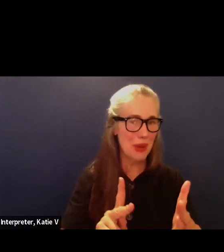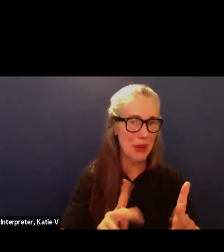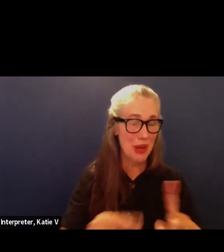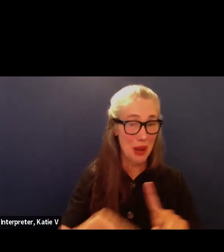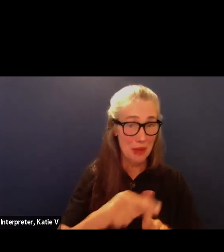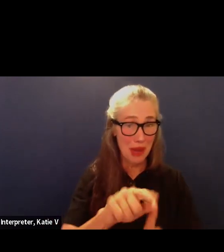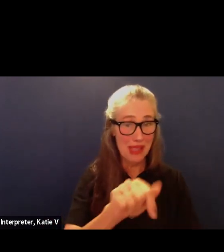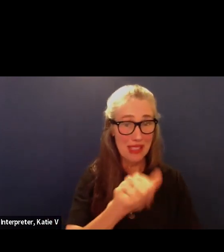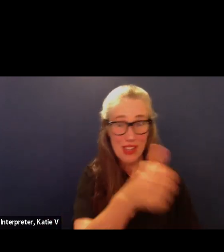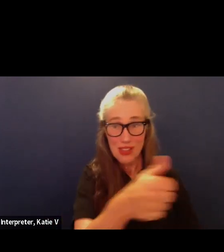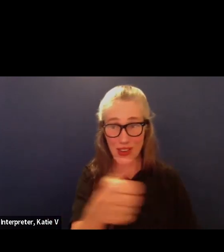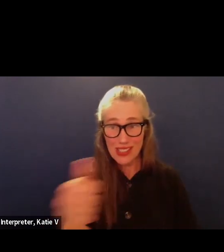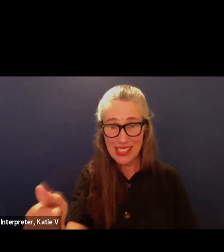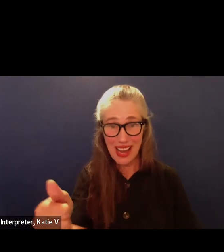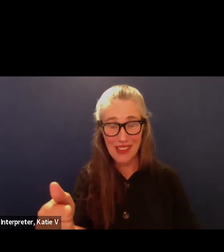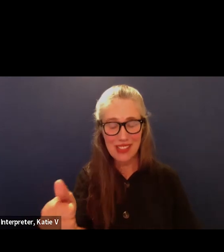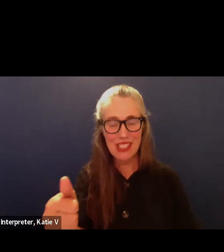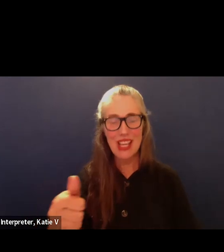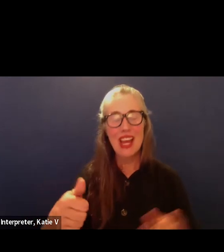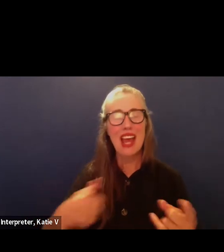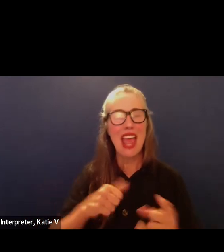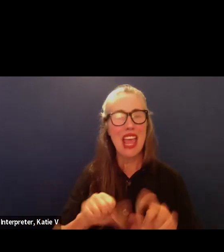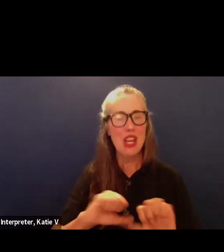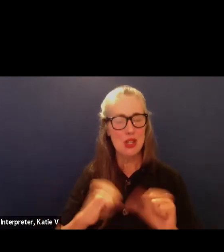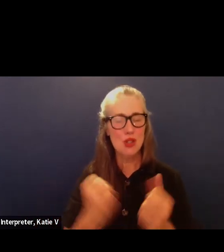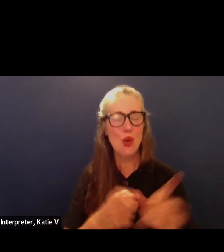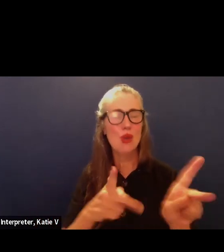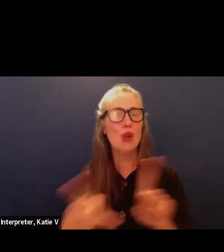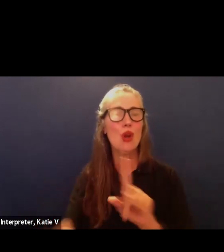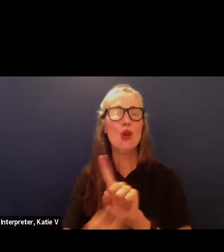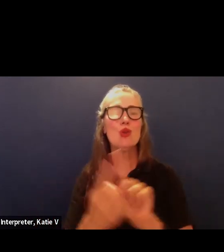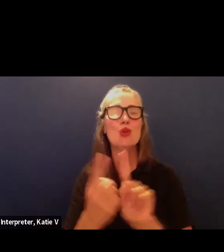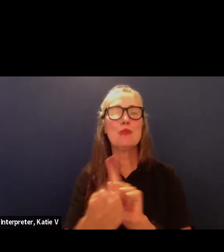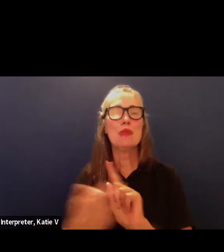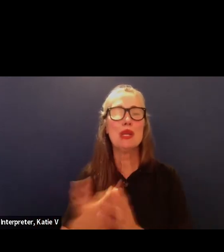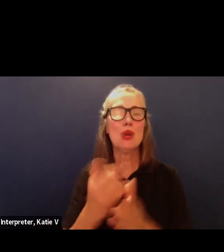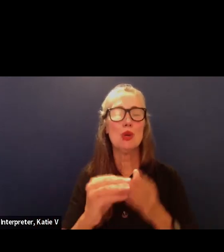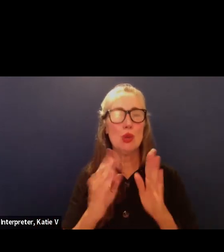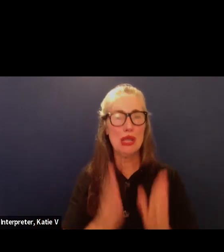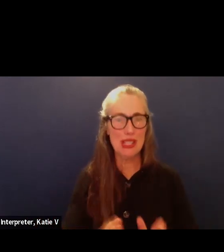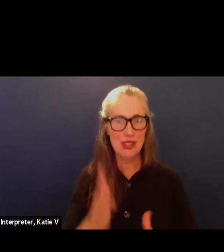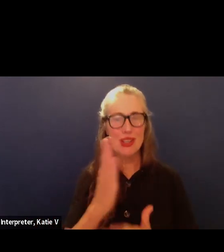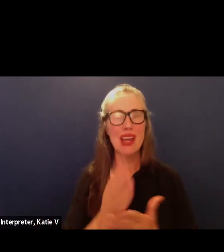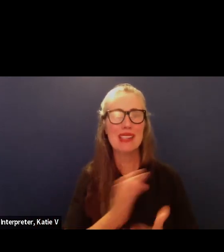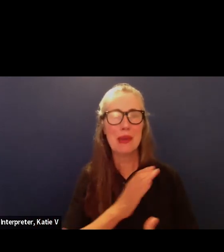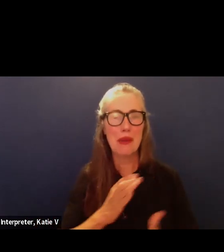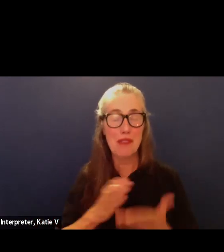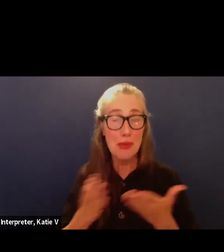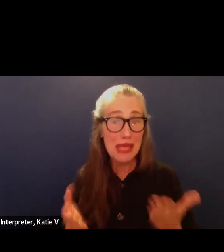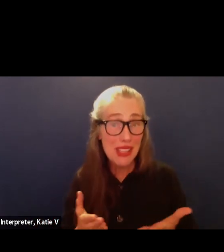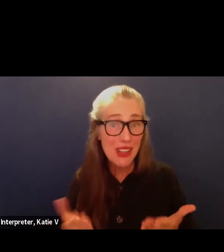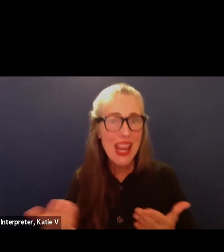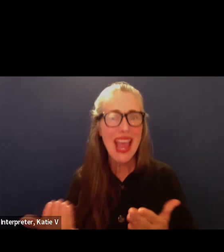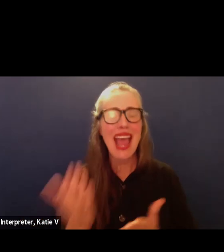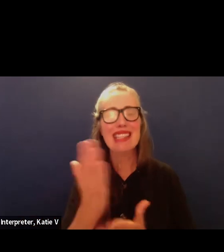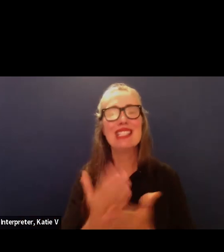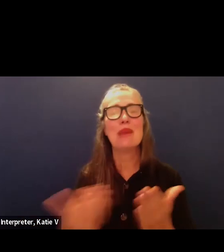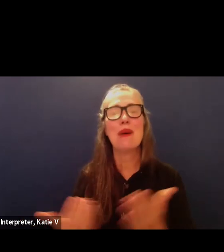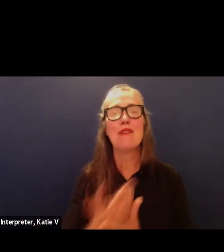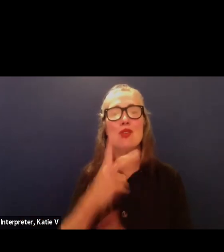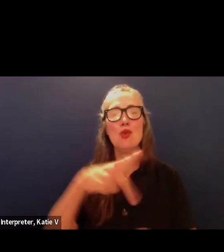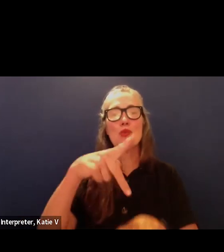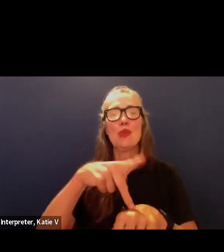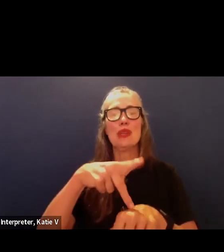a social, to meet all our new leaders. Some of our cabinet members present here today and also some of our new principals that have been